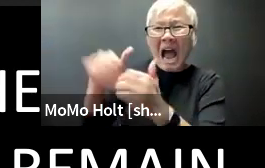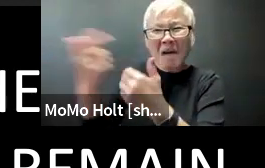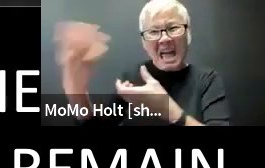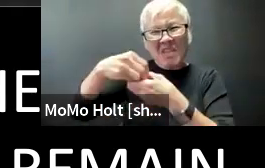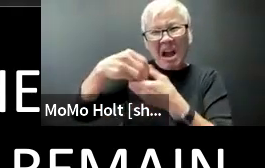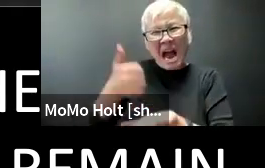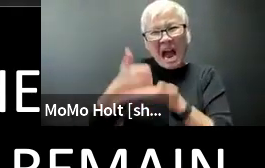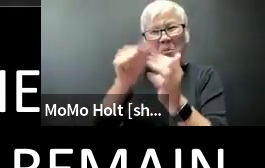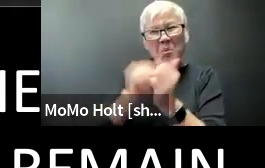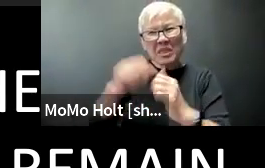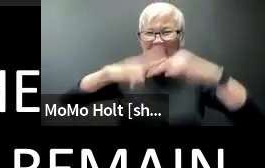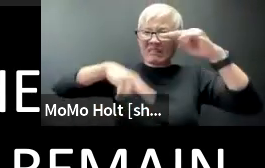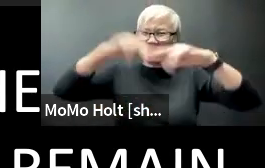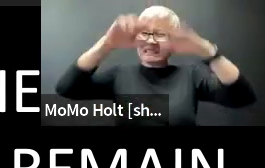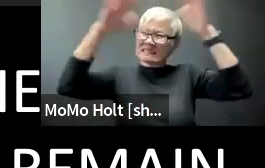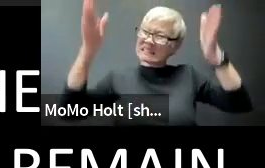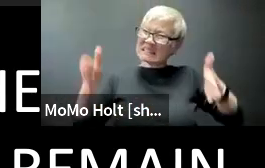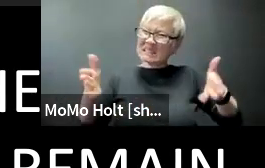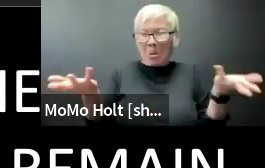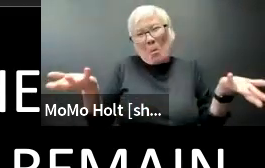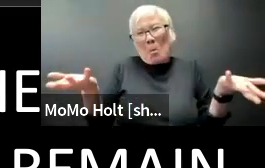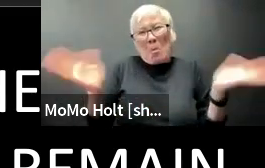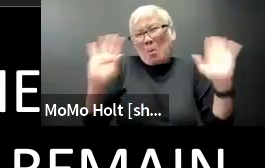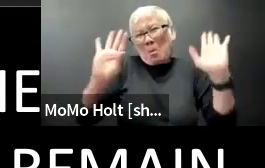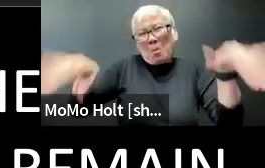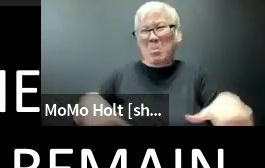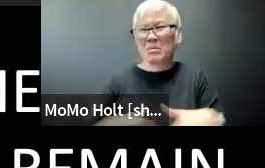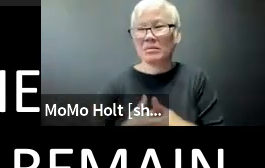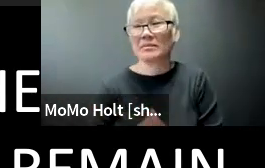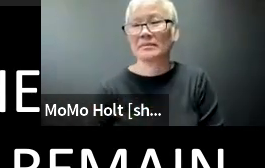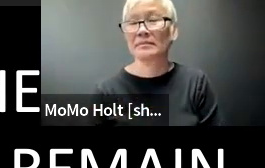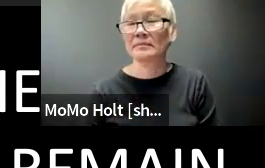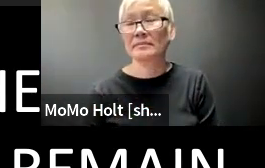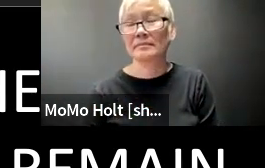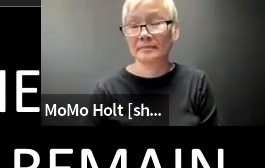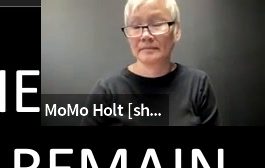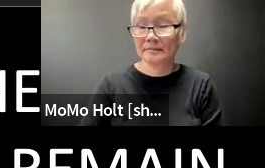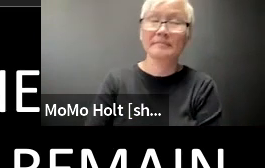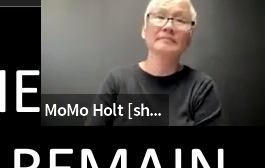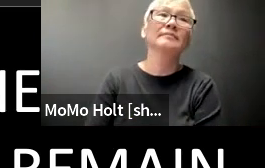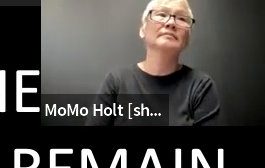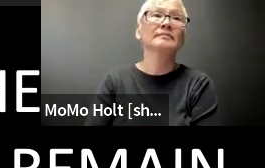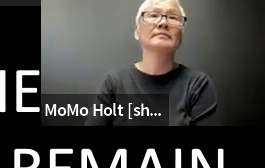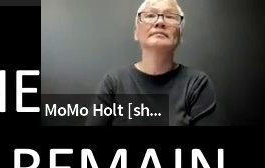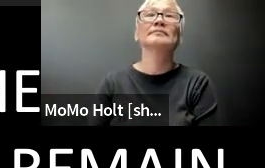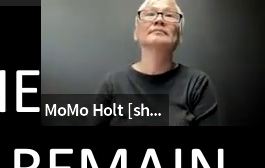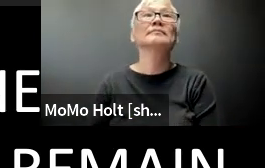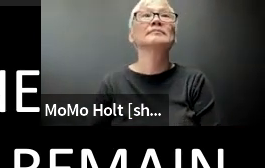importance why should we listen to them how can they help with the facility oh they don't matter